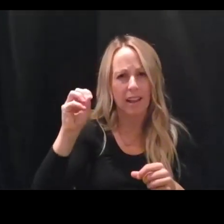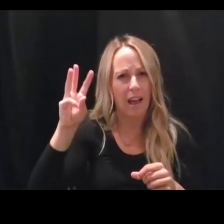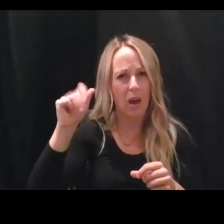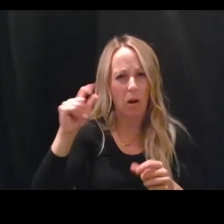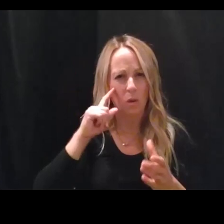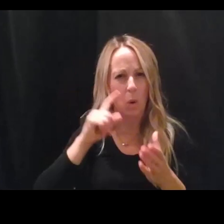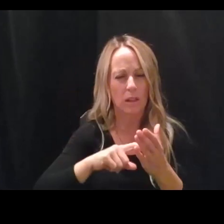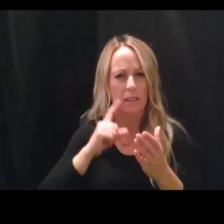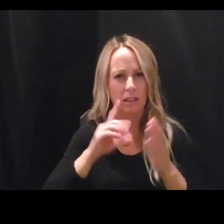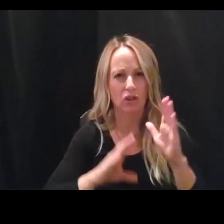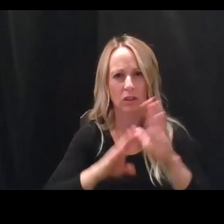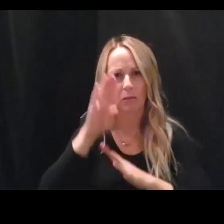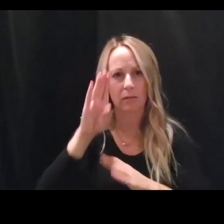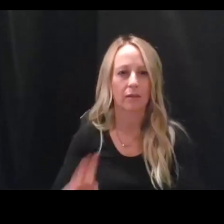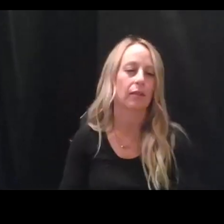Ed?